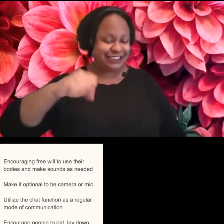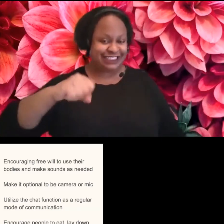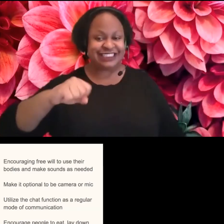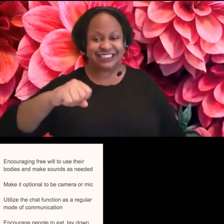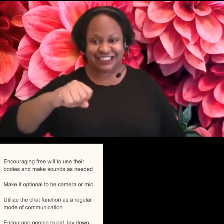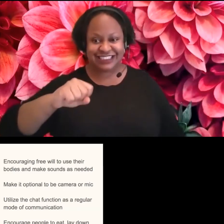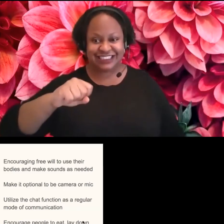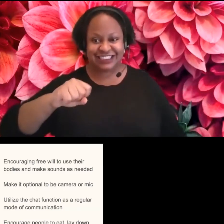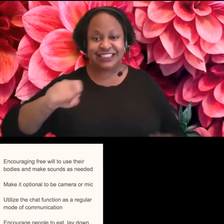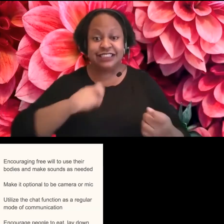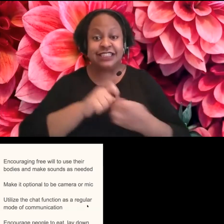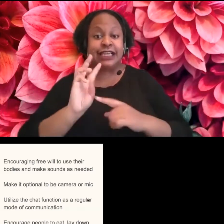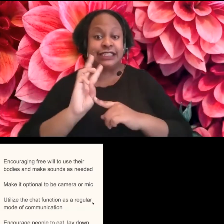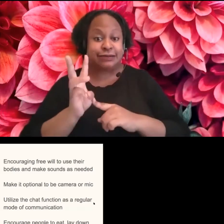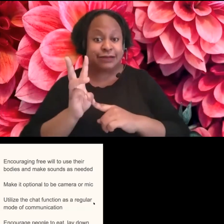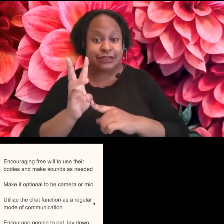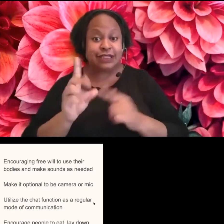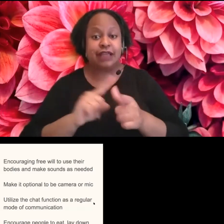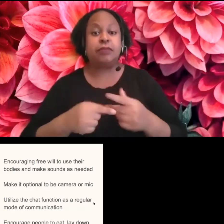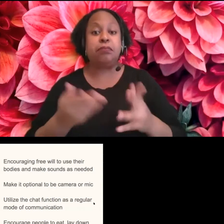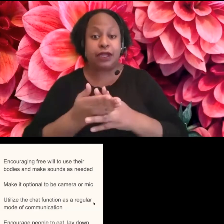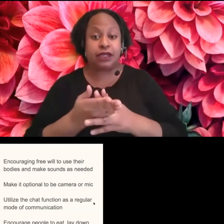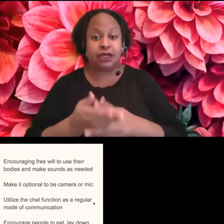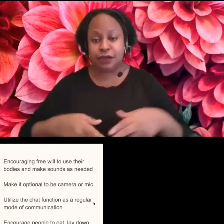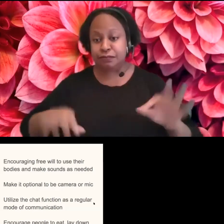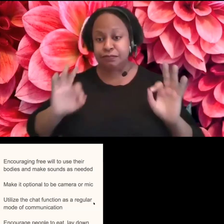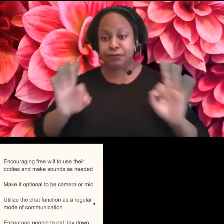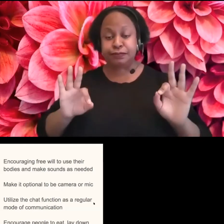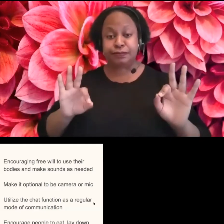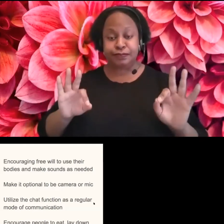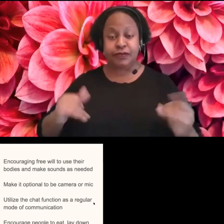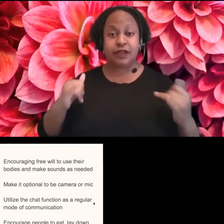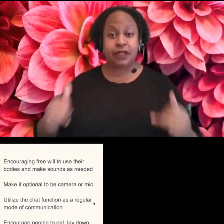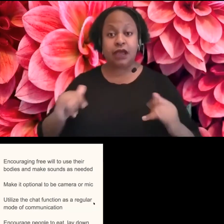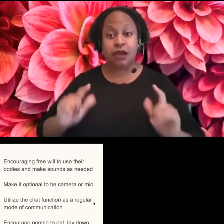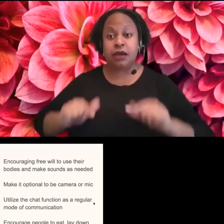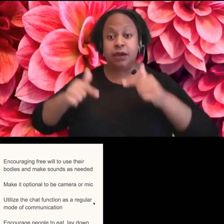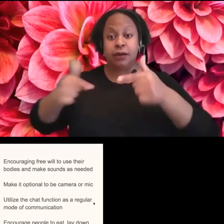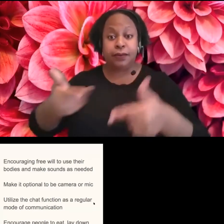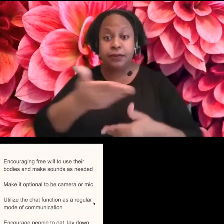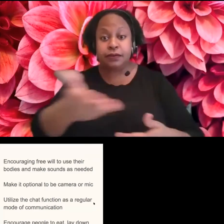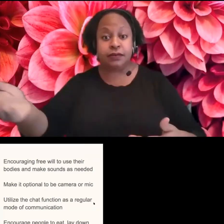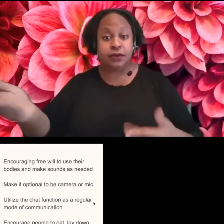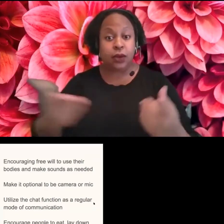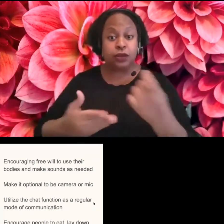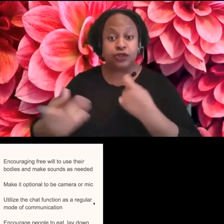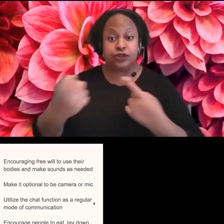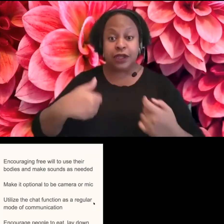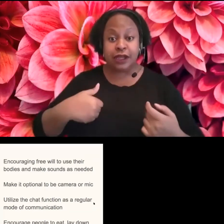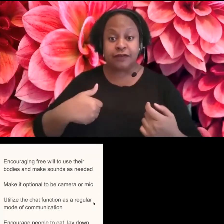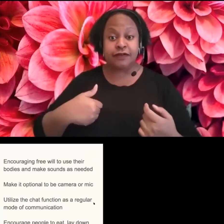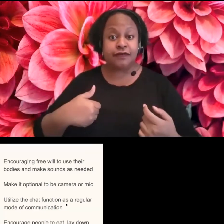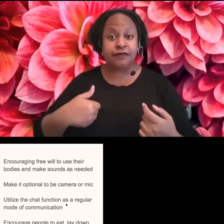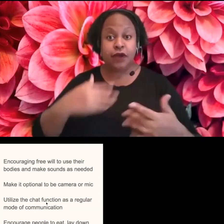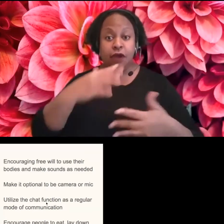have six minutes until break. Perfect. So if anyone has questions, you feel free to raise your